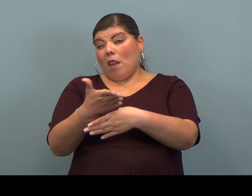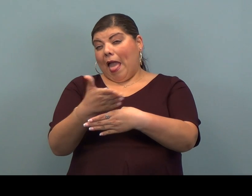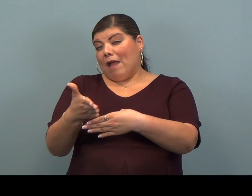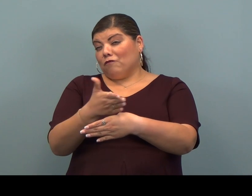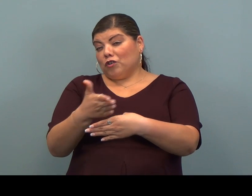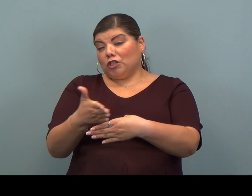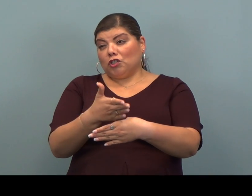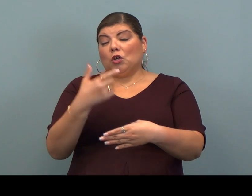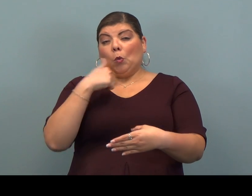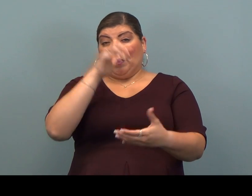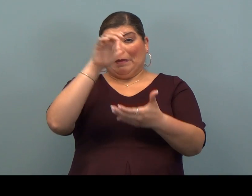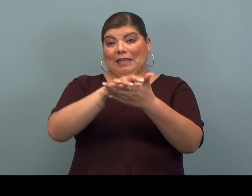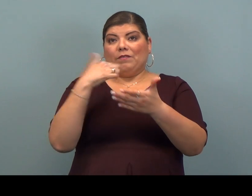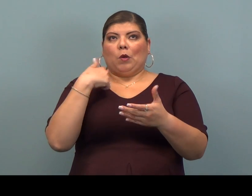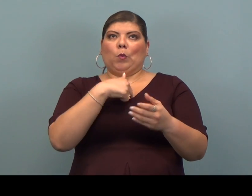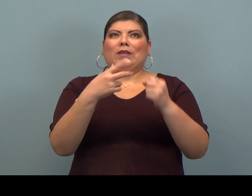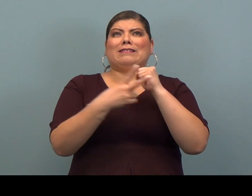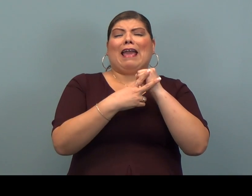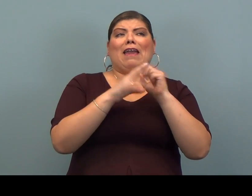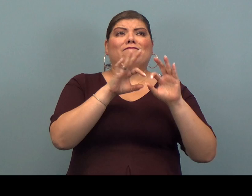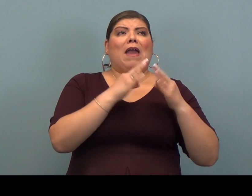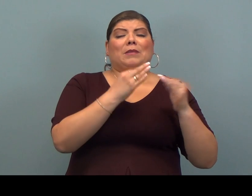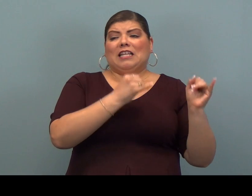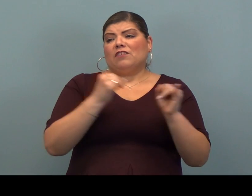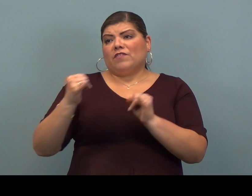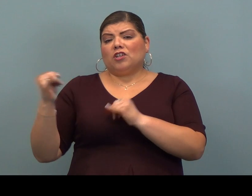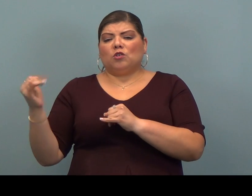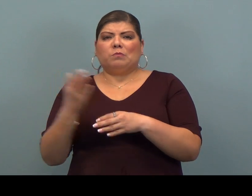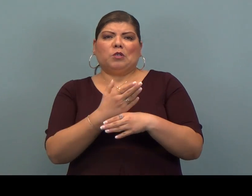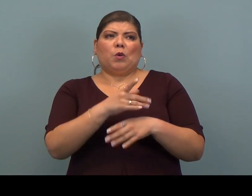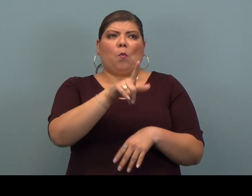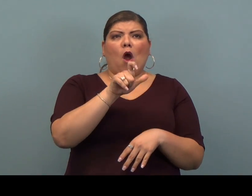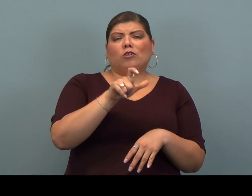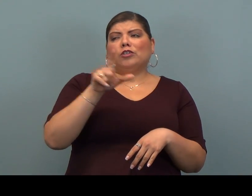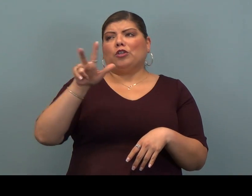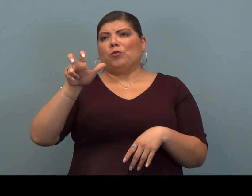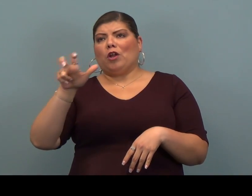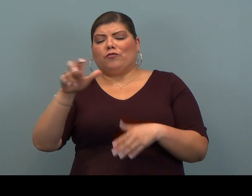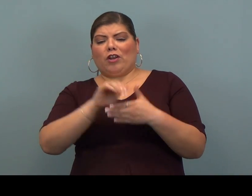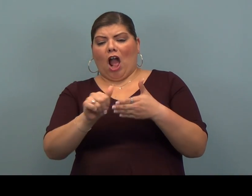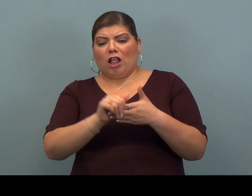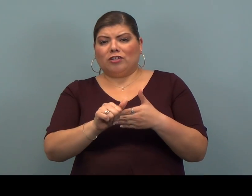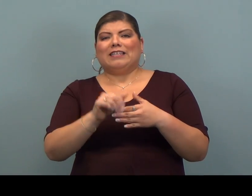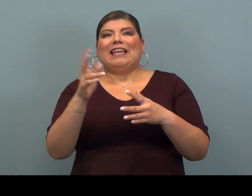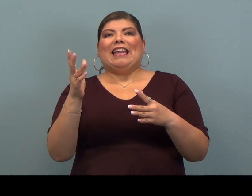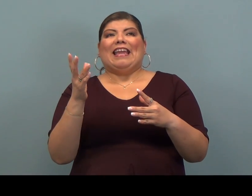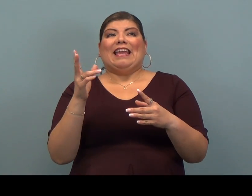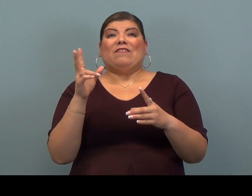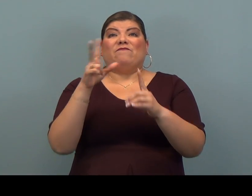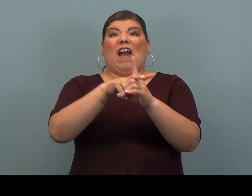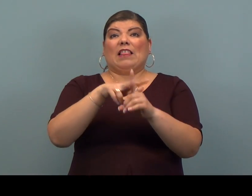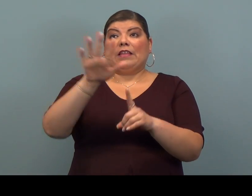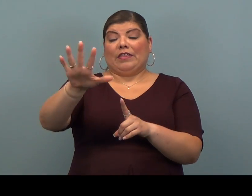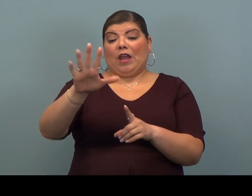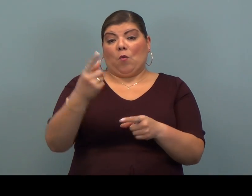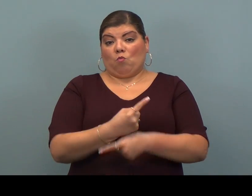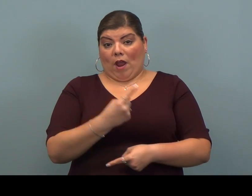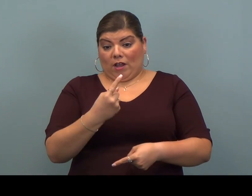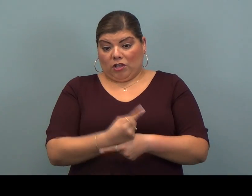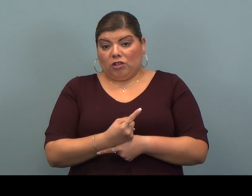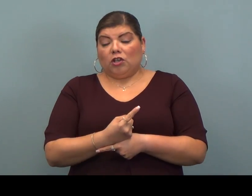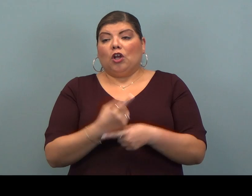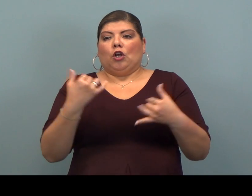On average, we believe that we save families and individuals between $100 to $300 in filing their